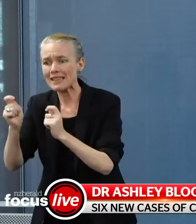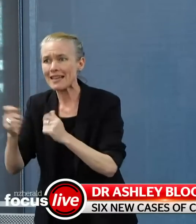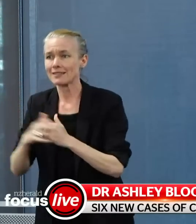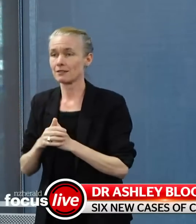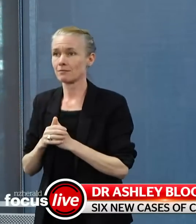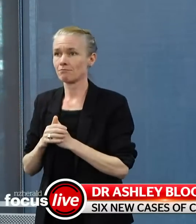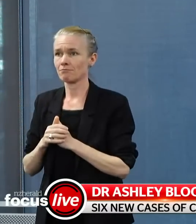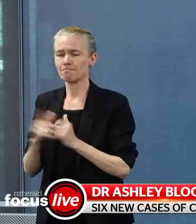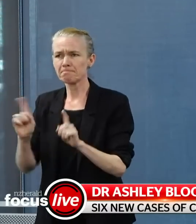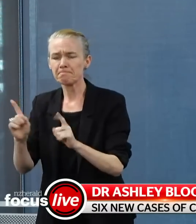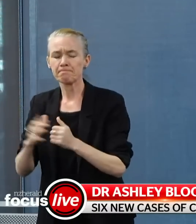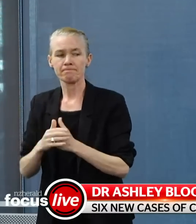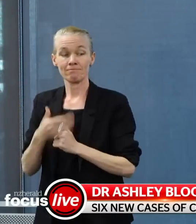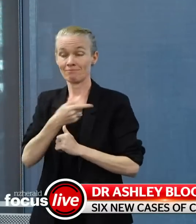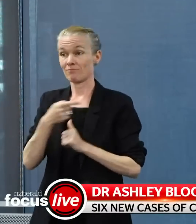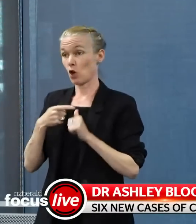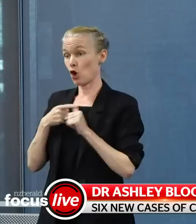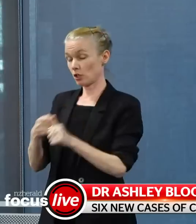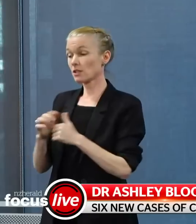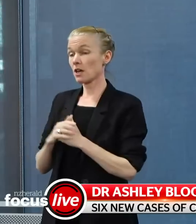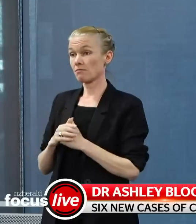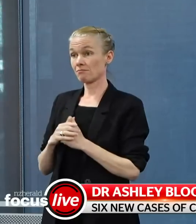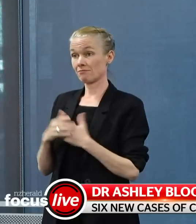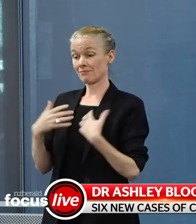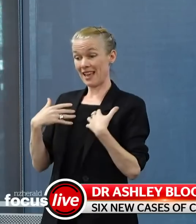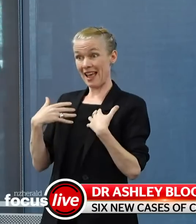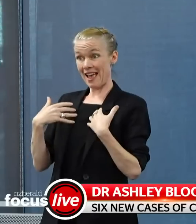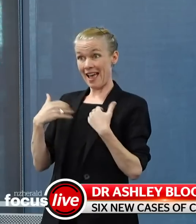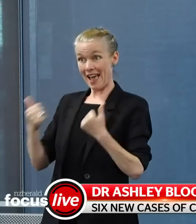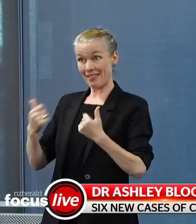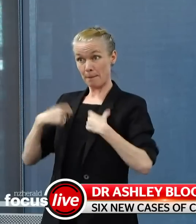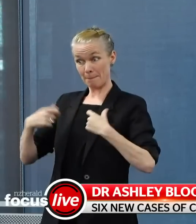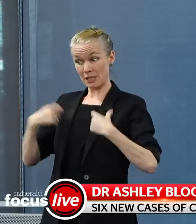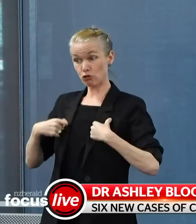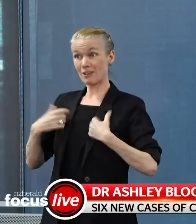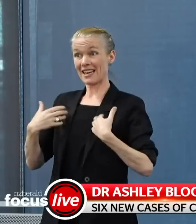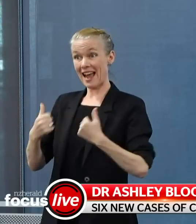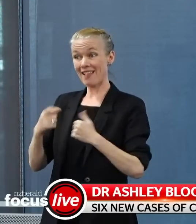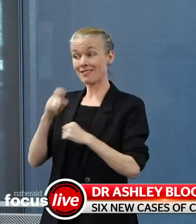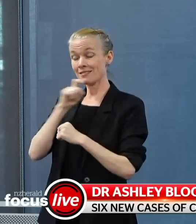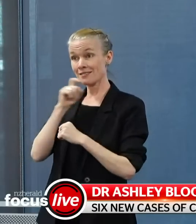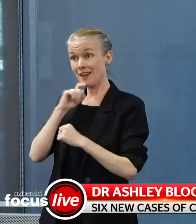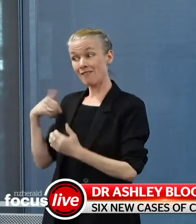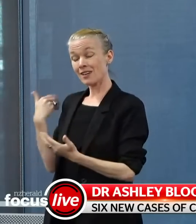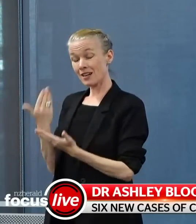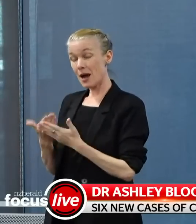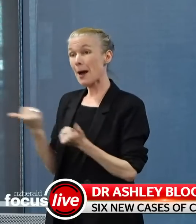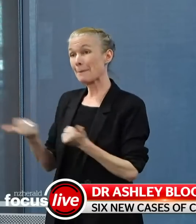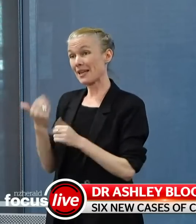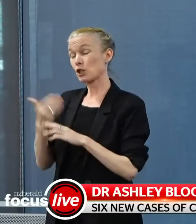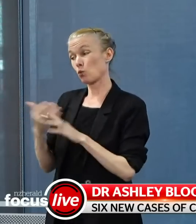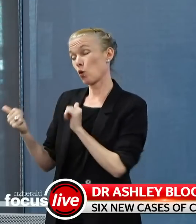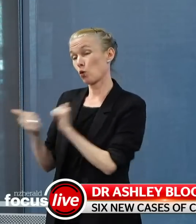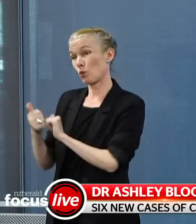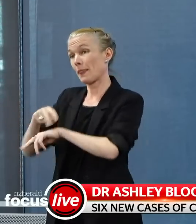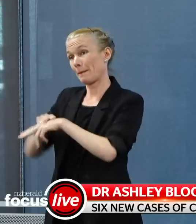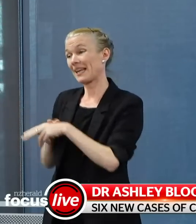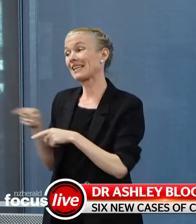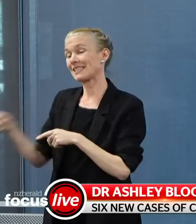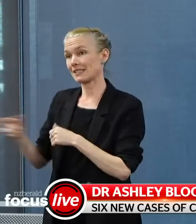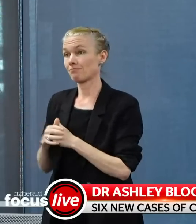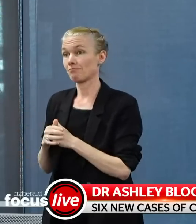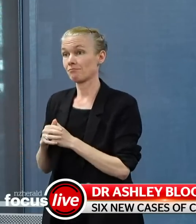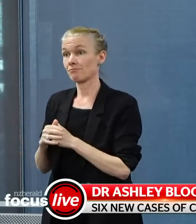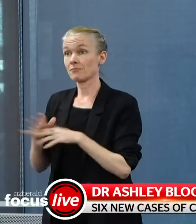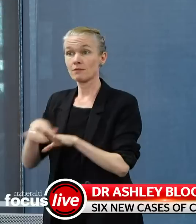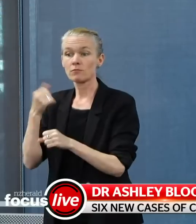the police in a couple of ways already, and I'll talk about what has been added to that. First of all, if we're having trouble getting the